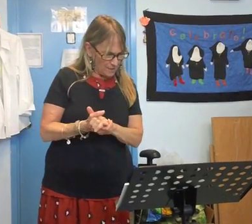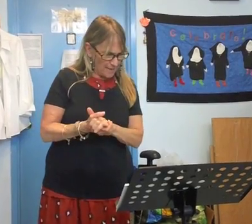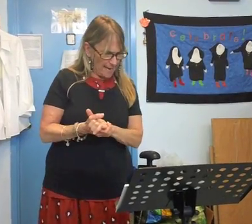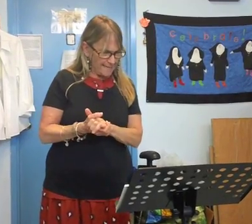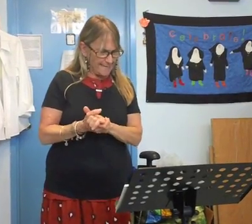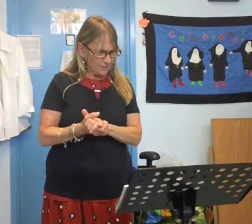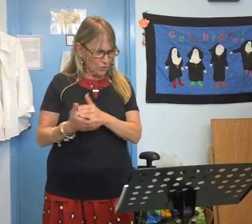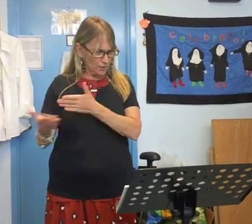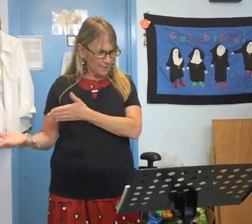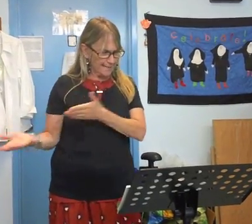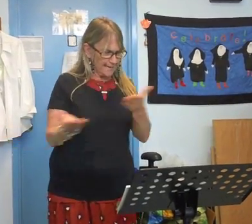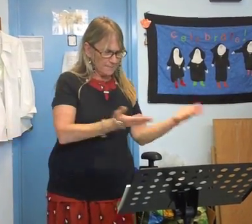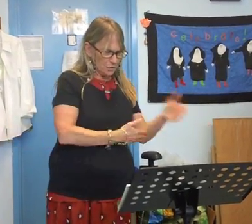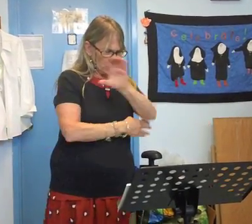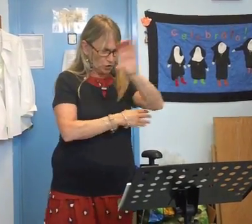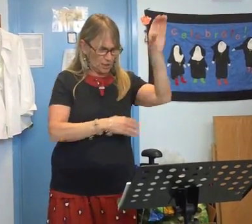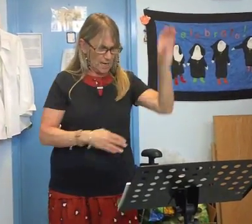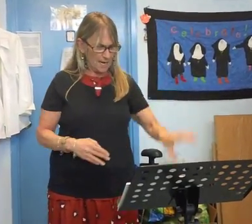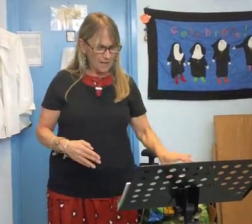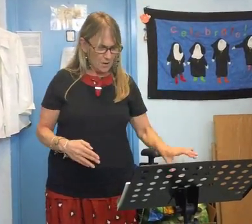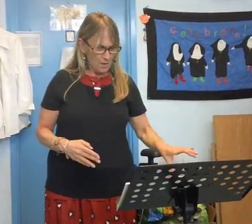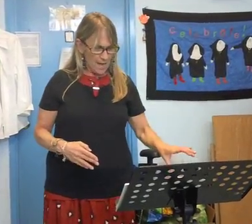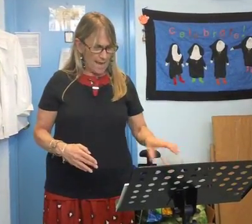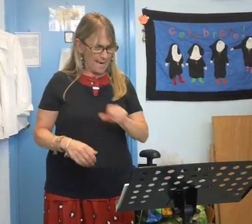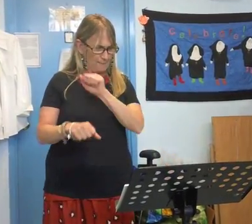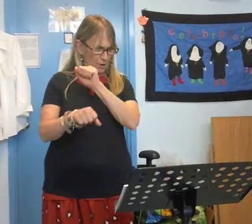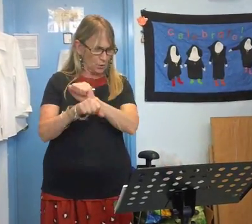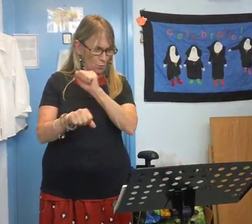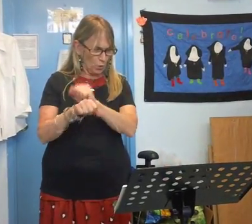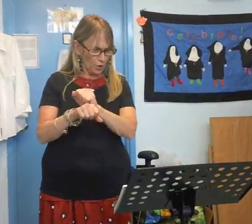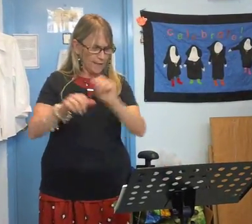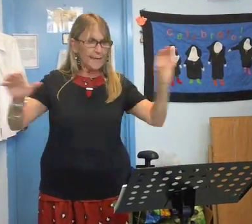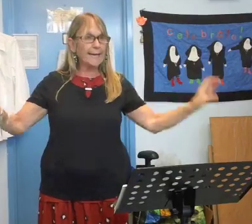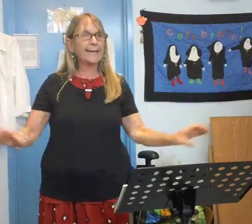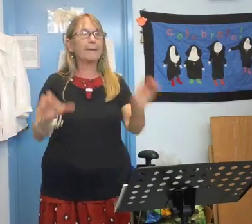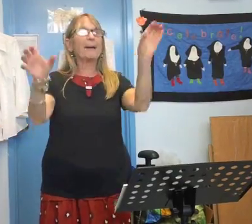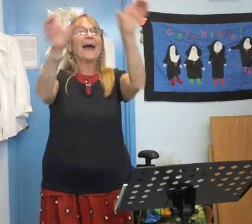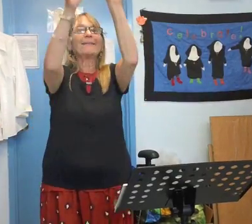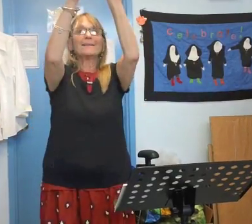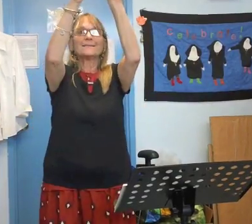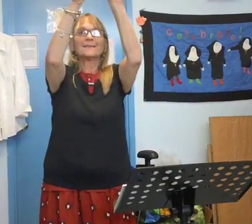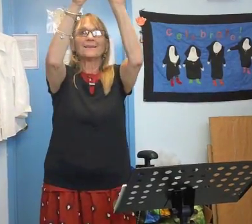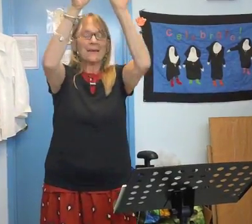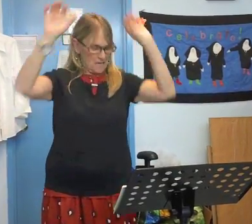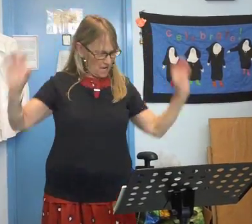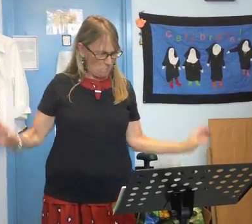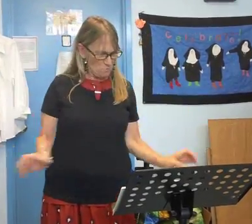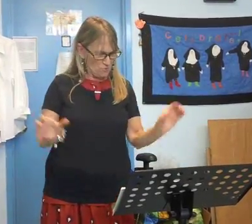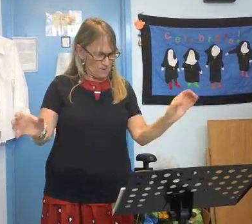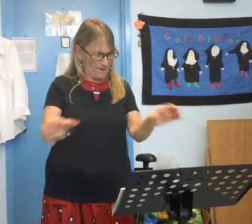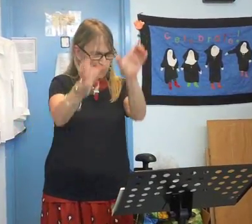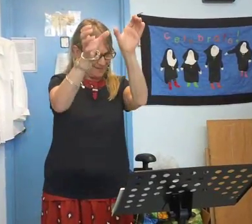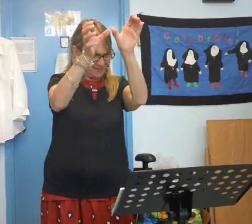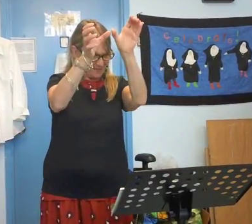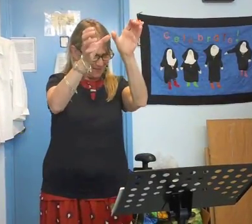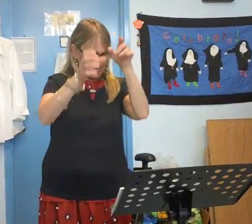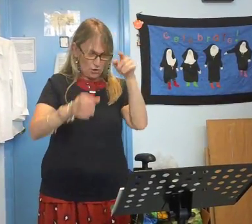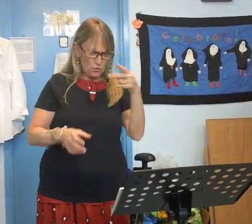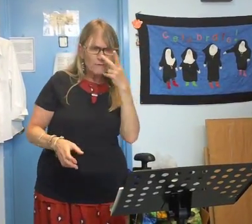and he's gonna take me to Chicago and I'm gonna work in a place a movie palace you ever